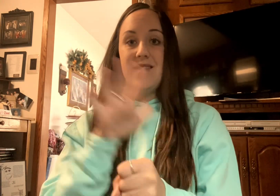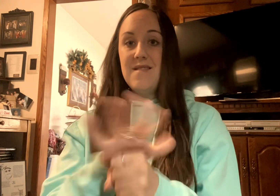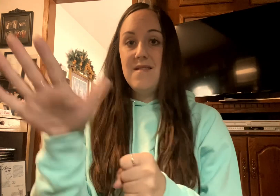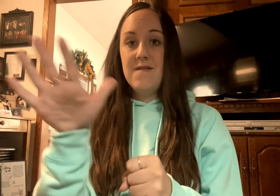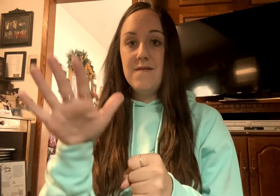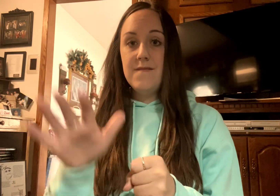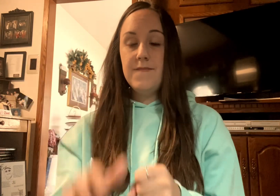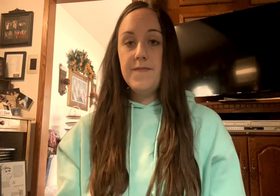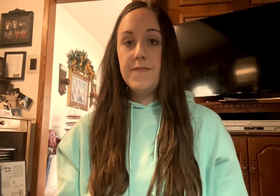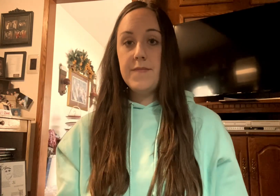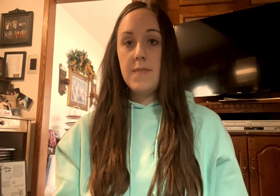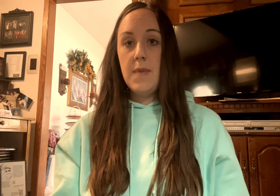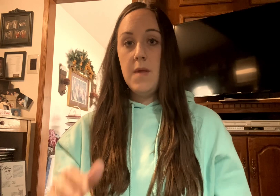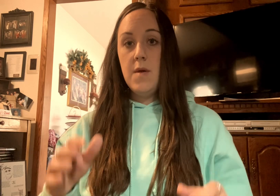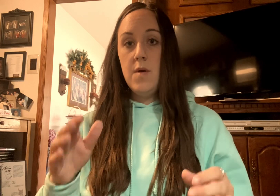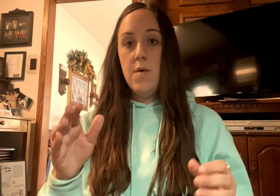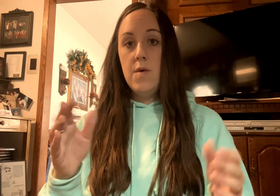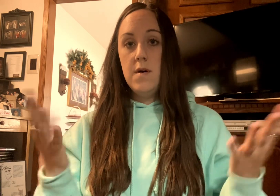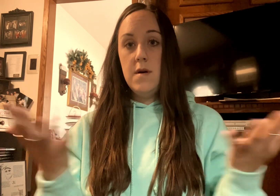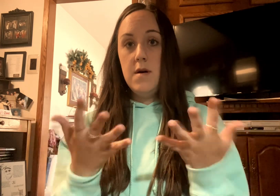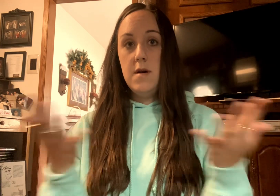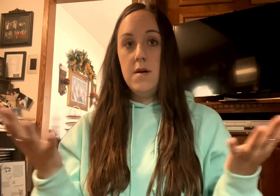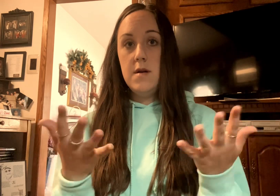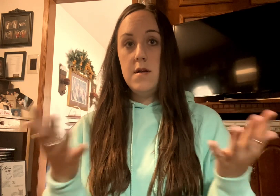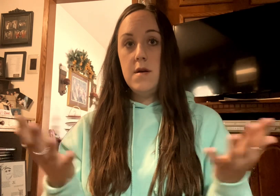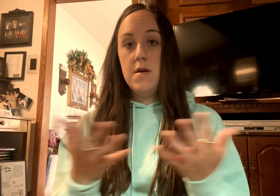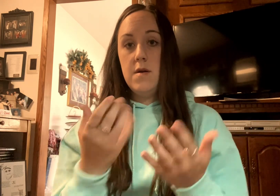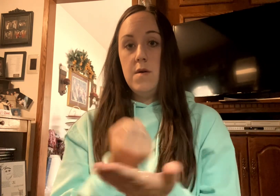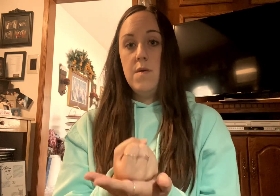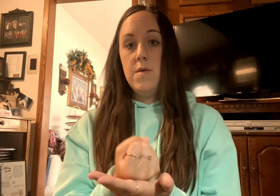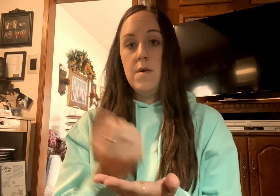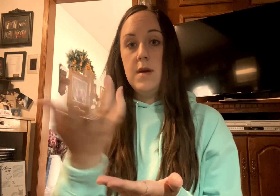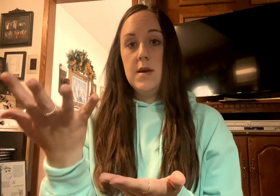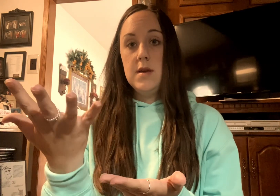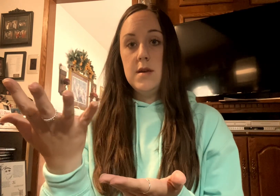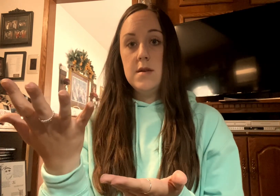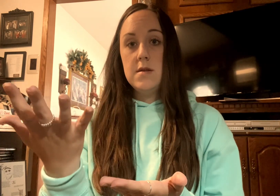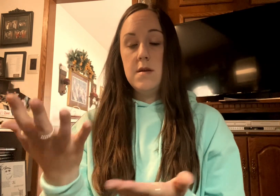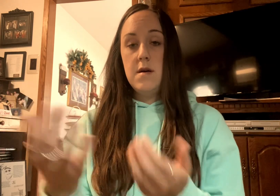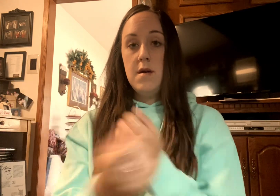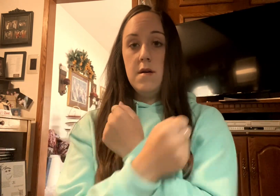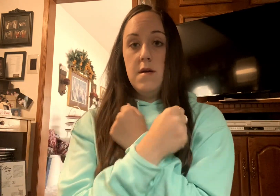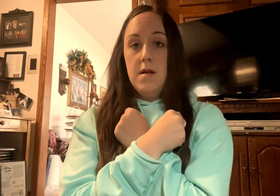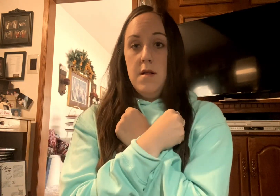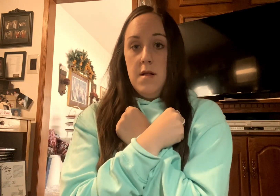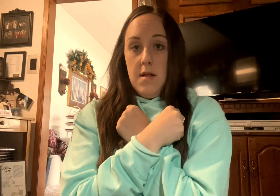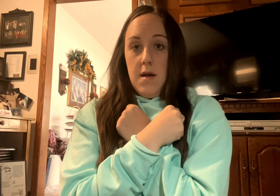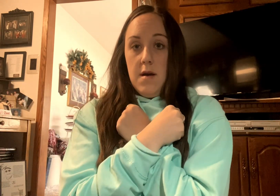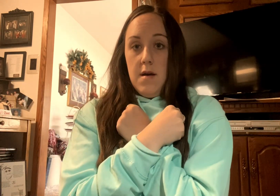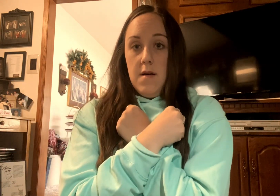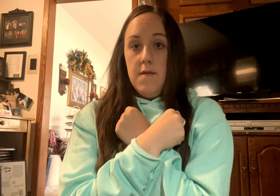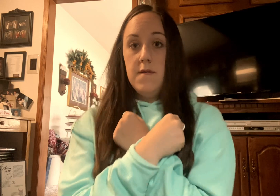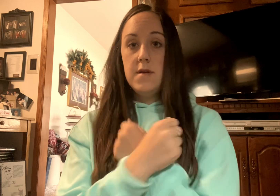what a waste of loving